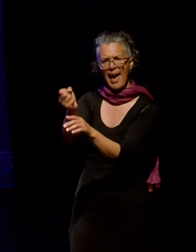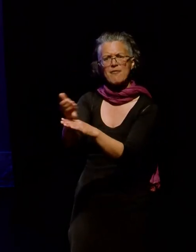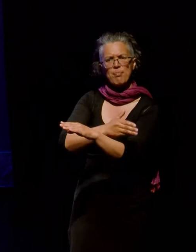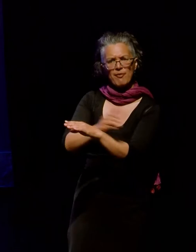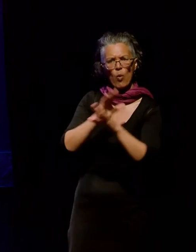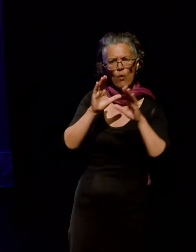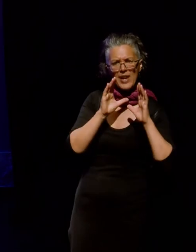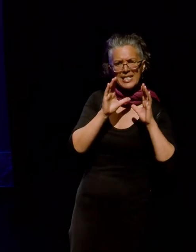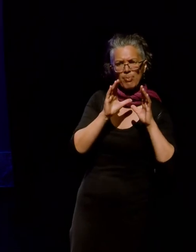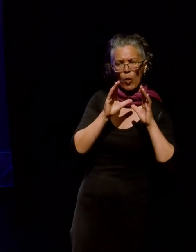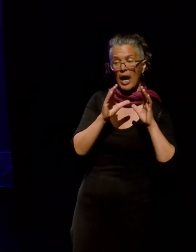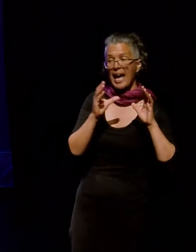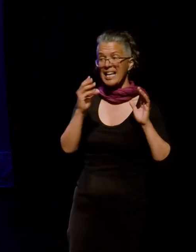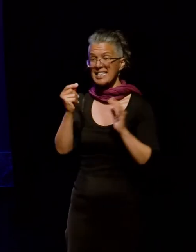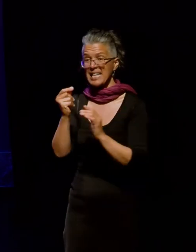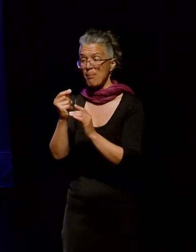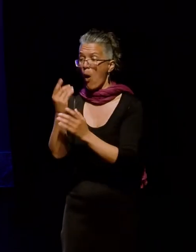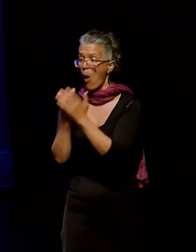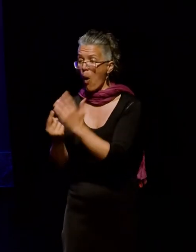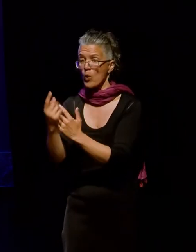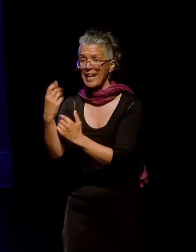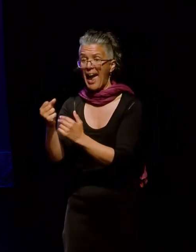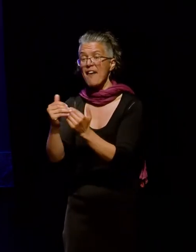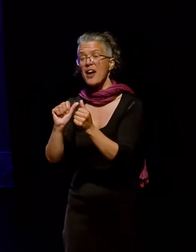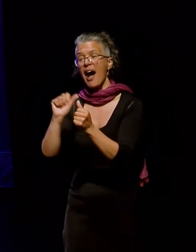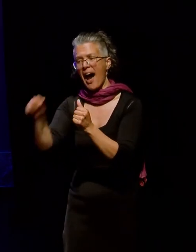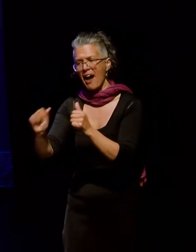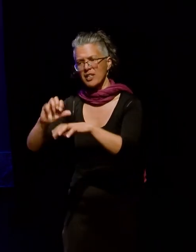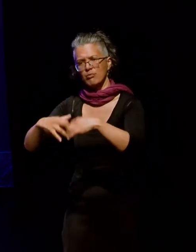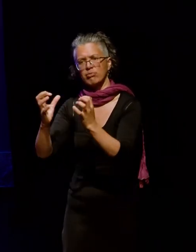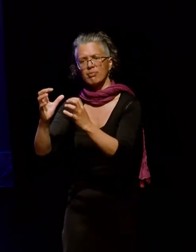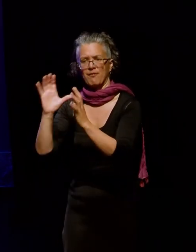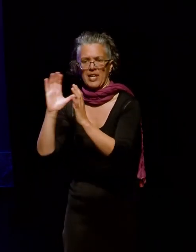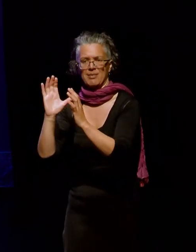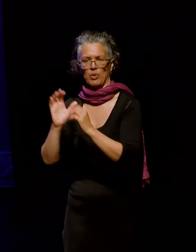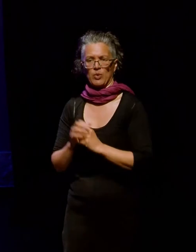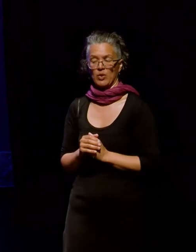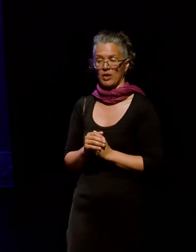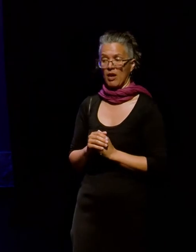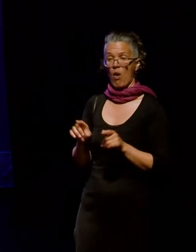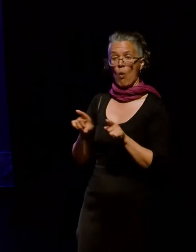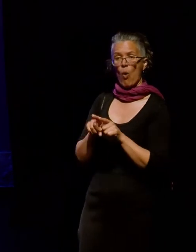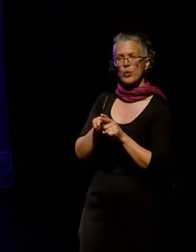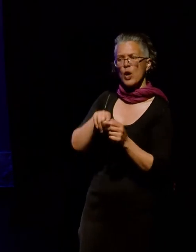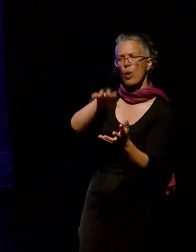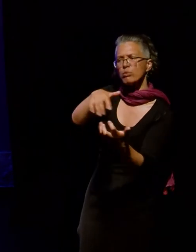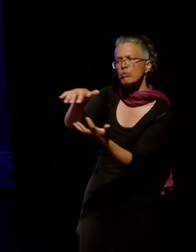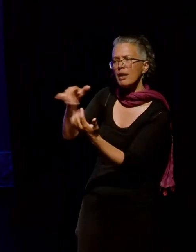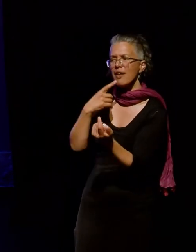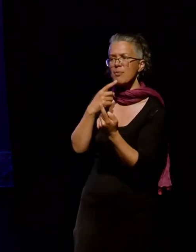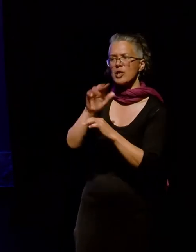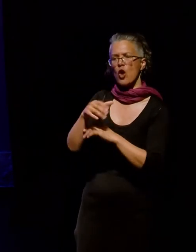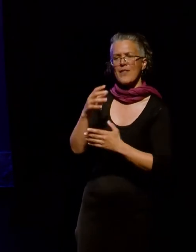some only existed because of Facebook. I also collected information about the groups, including who were the administrators,